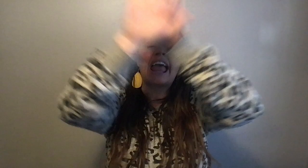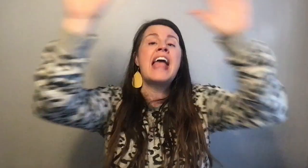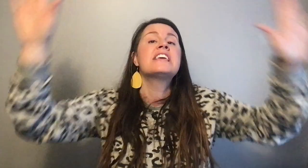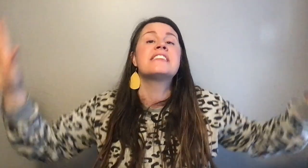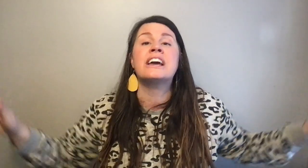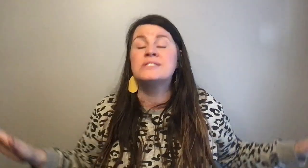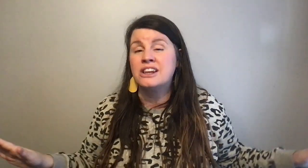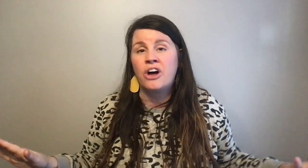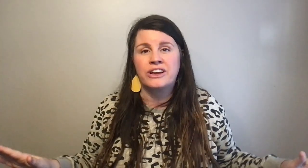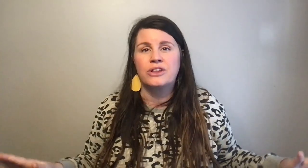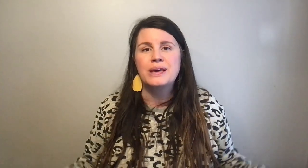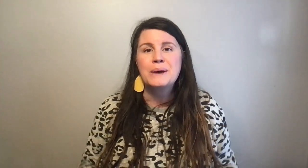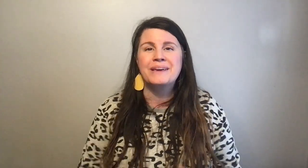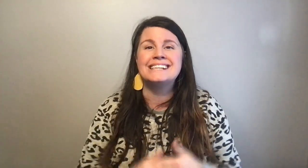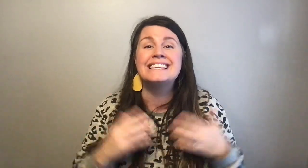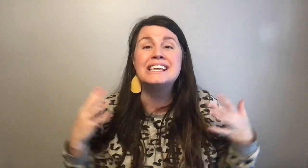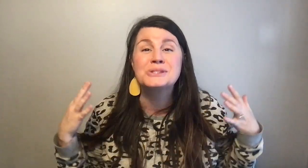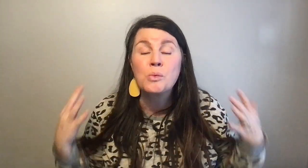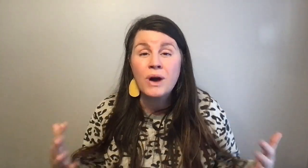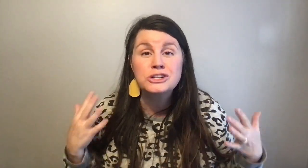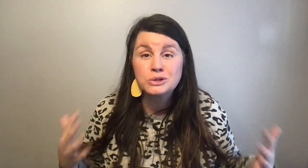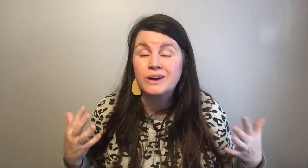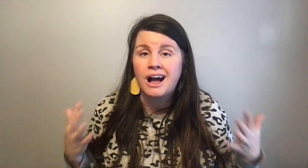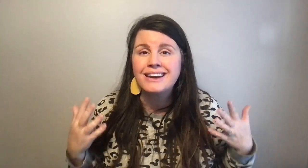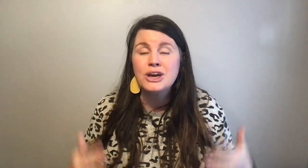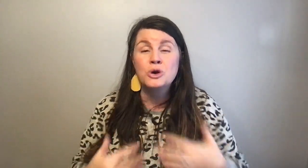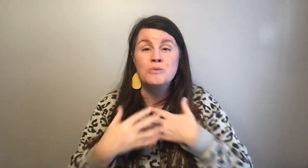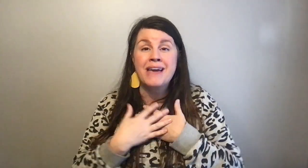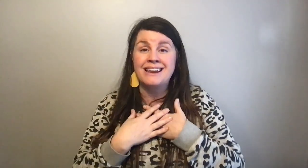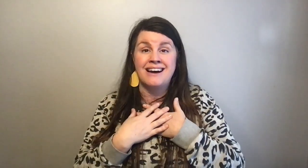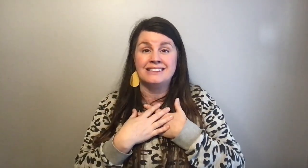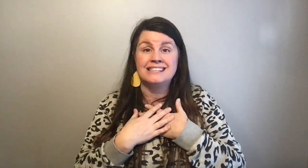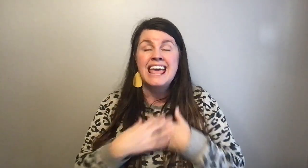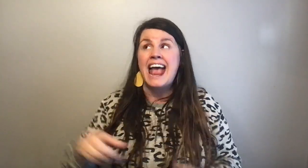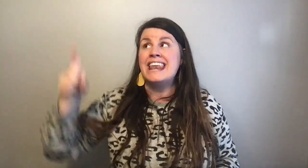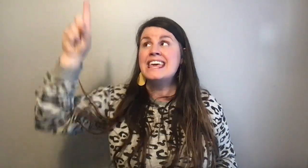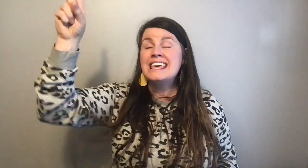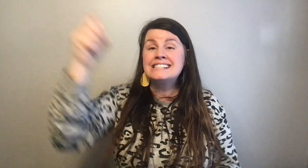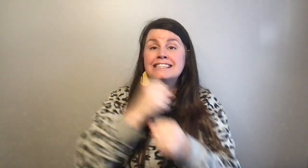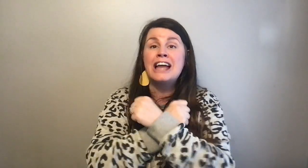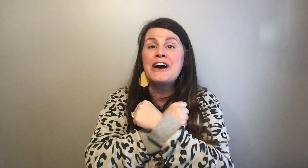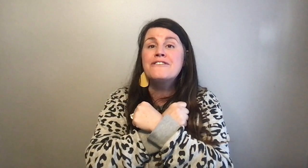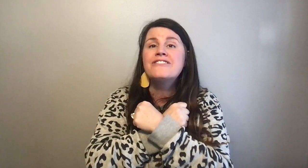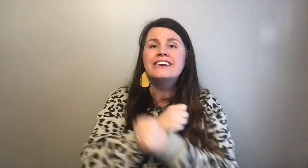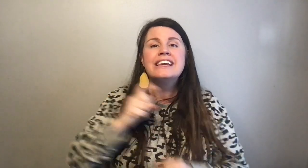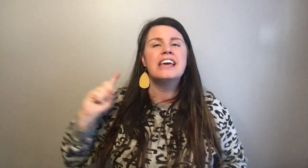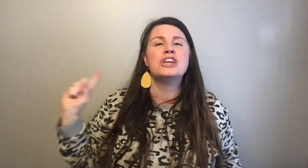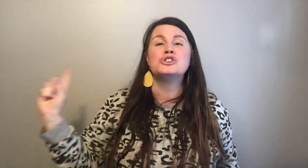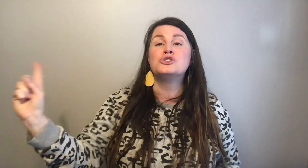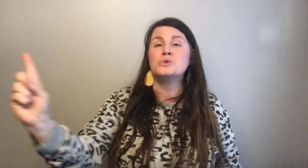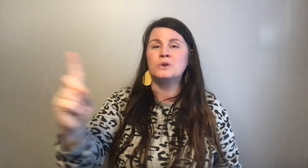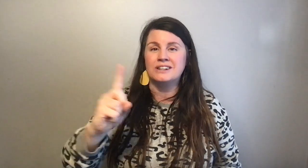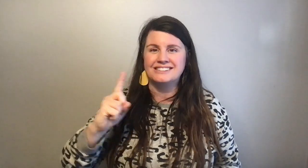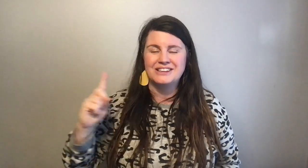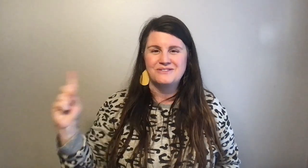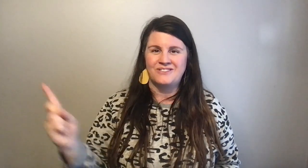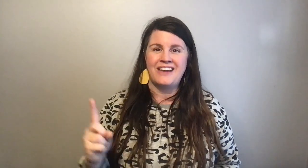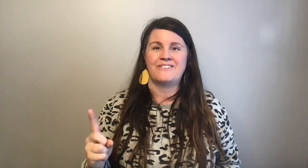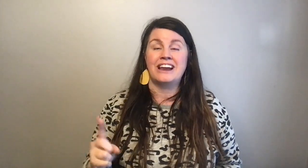anything else in all the earth because He is the one true God who made us and His love endures forever. In